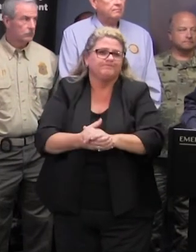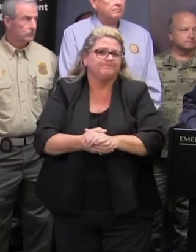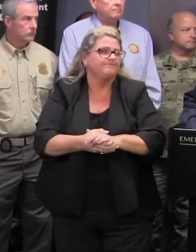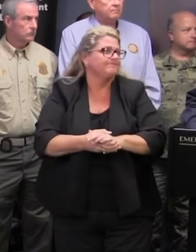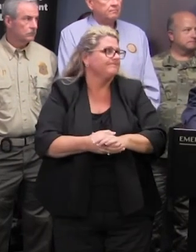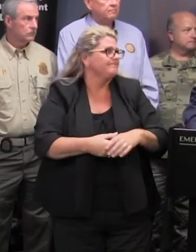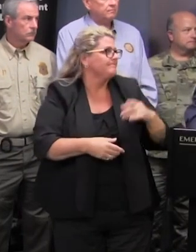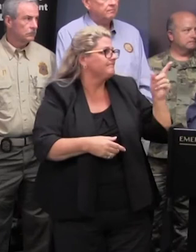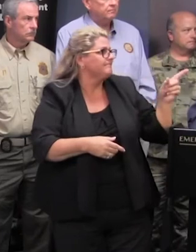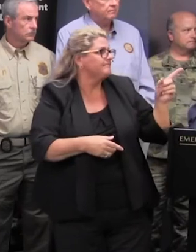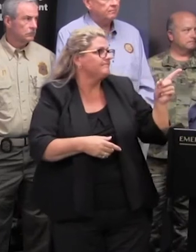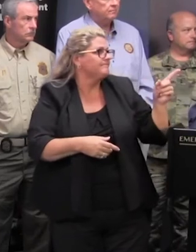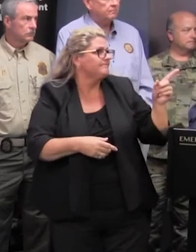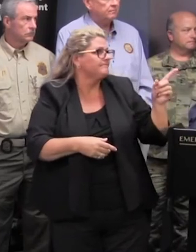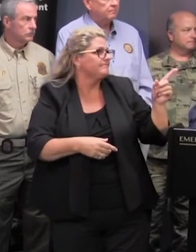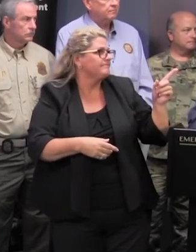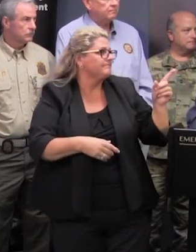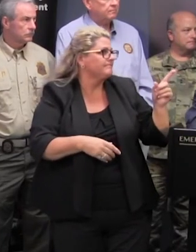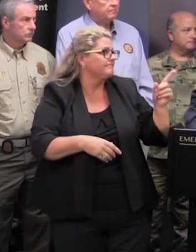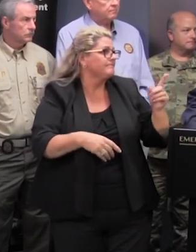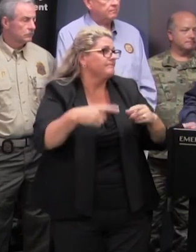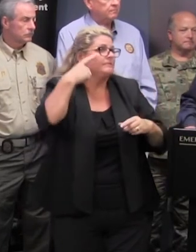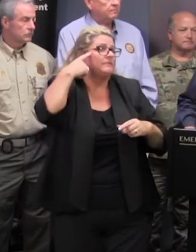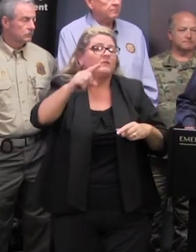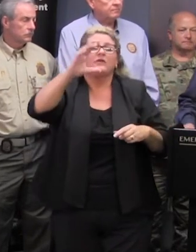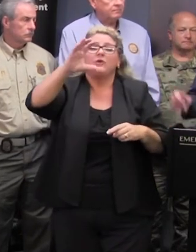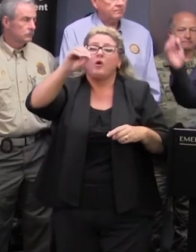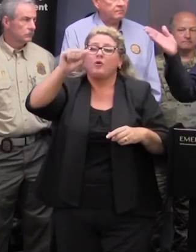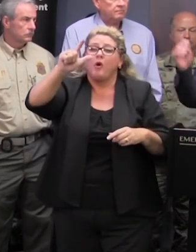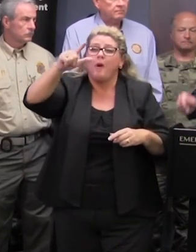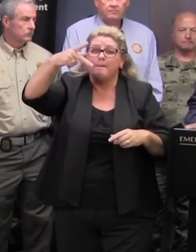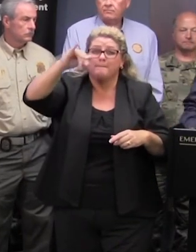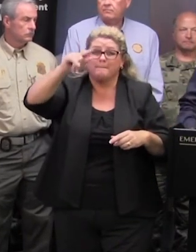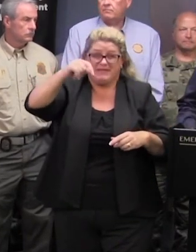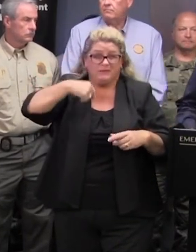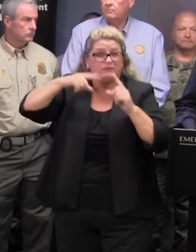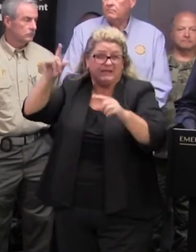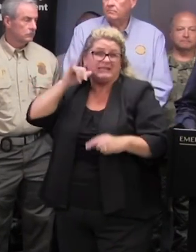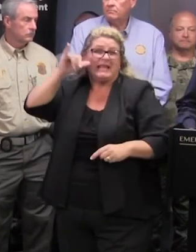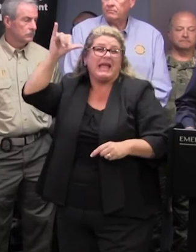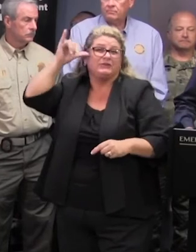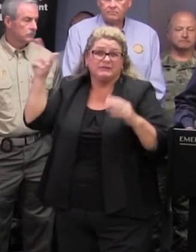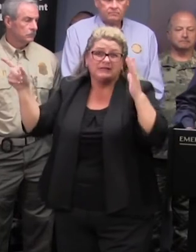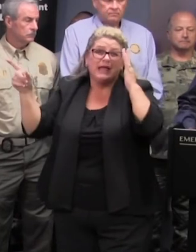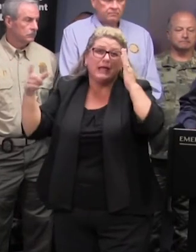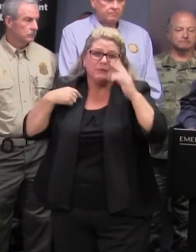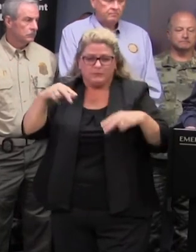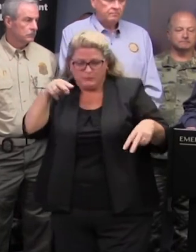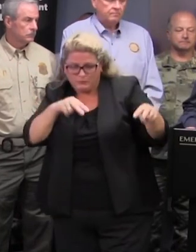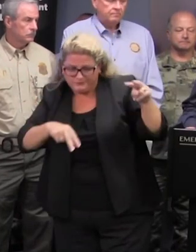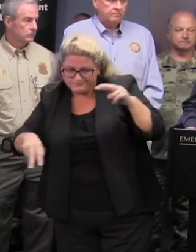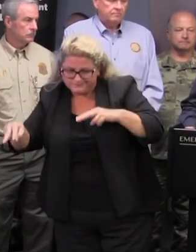specifically are you doing in regards to the coal pit as you notice we were there yesterday getting a bird's eye view